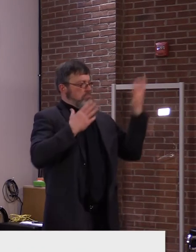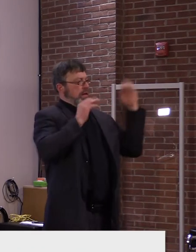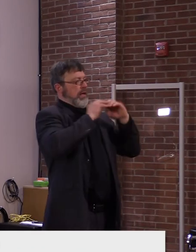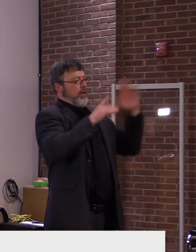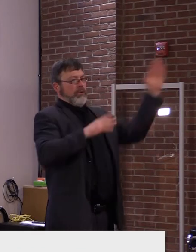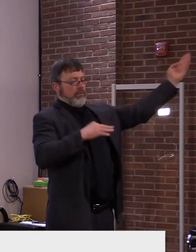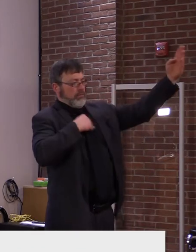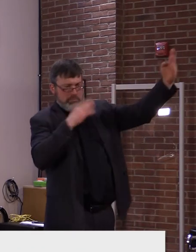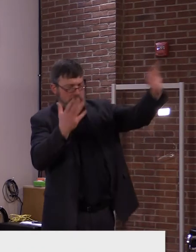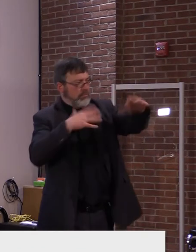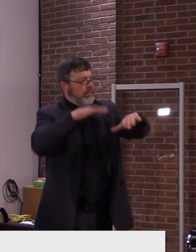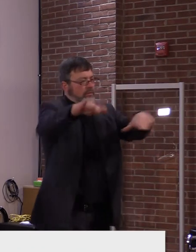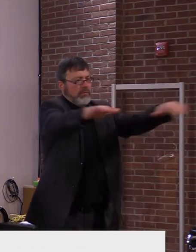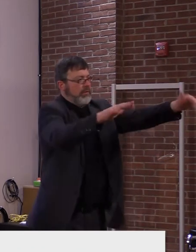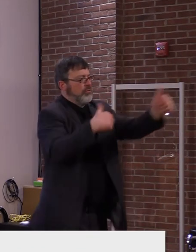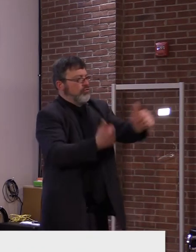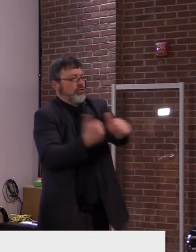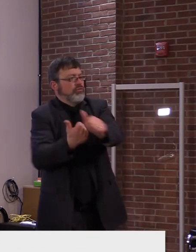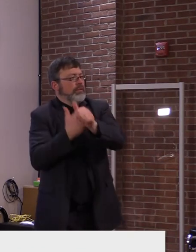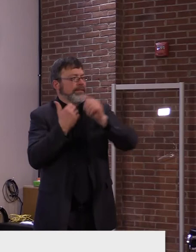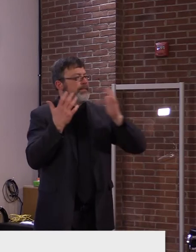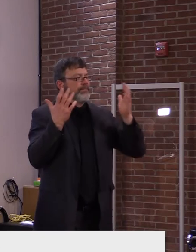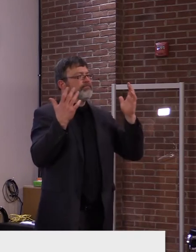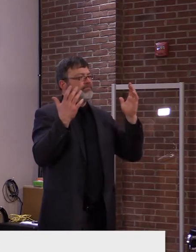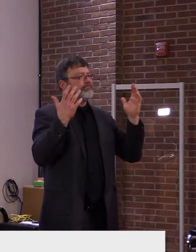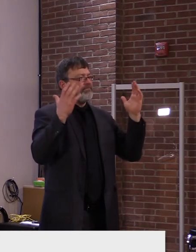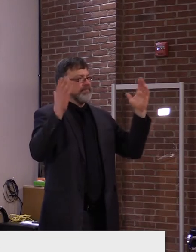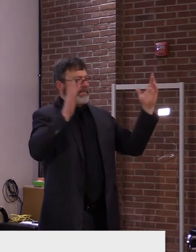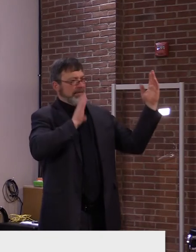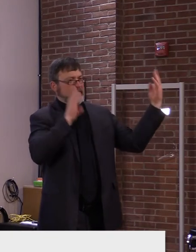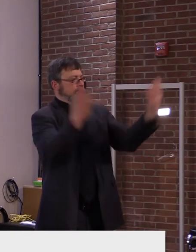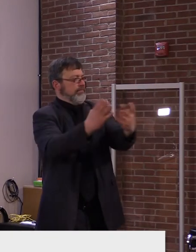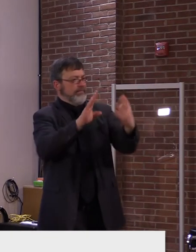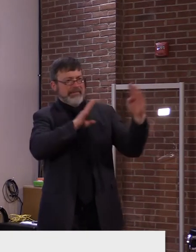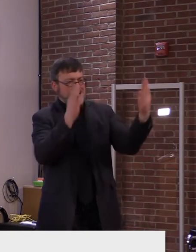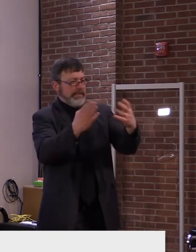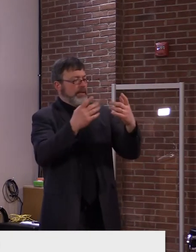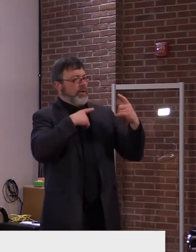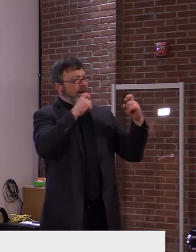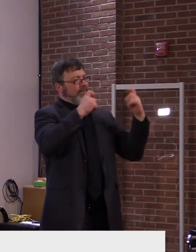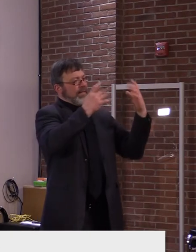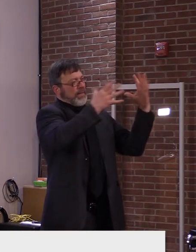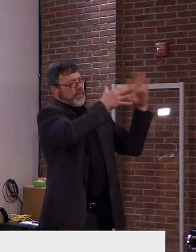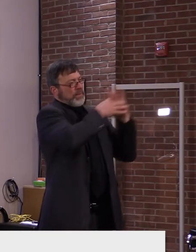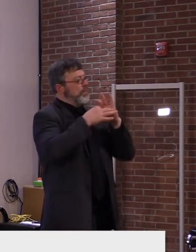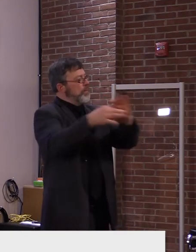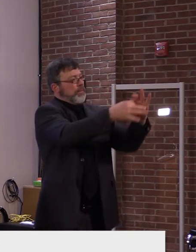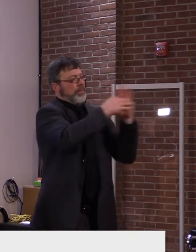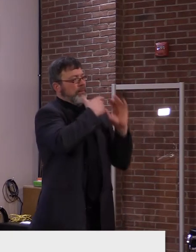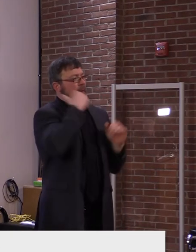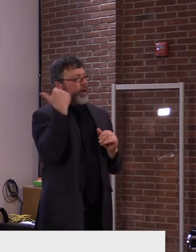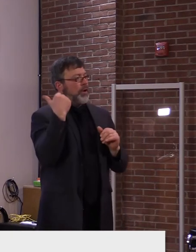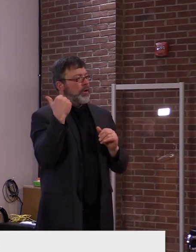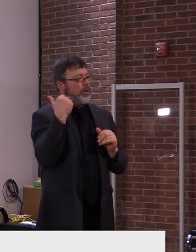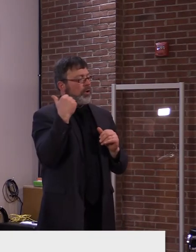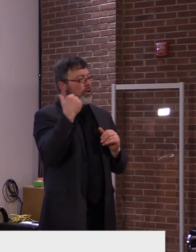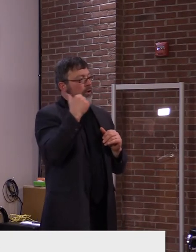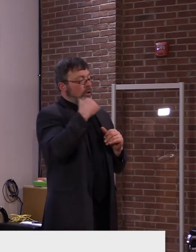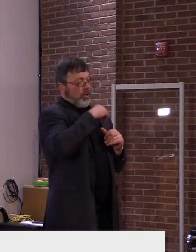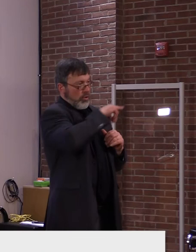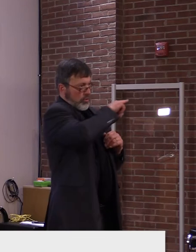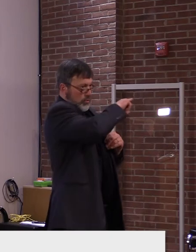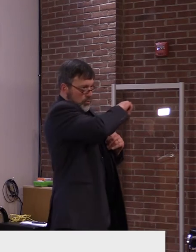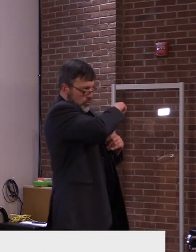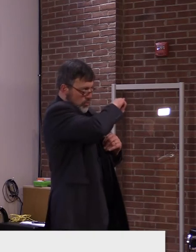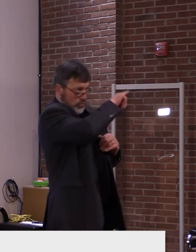in terms of how, what this is going to look like, what their allocations are going to be, how their allocations are going to be coming